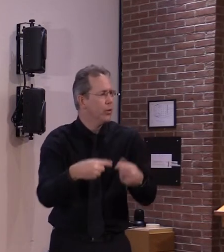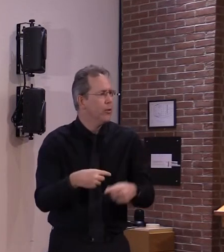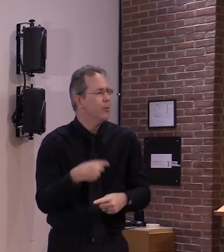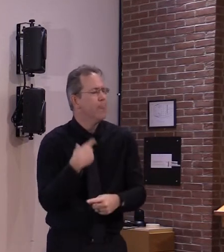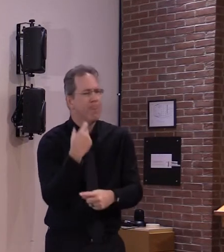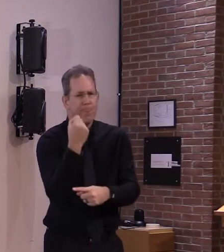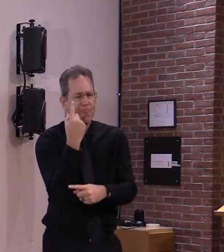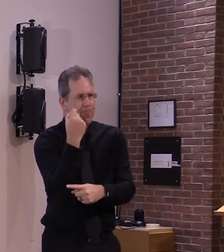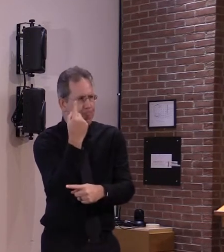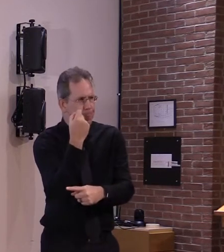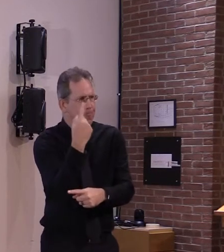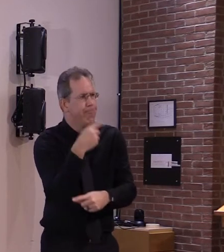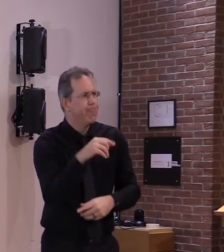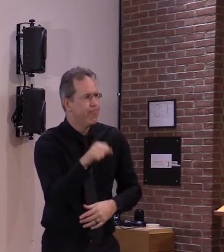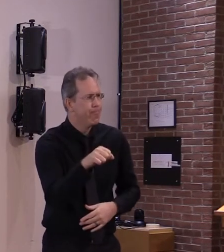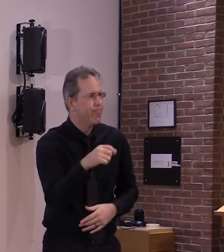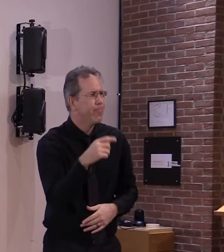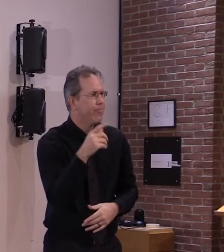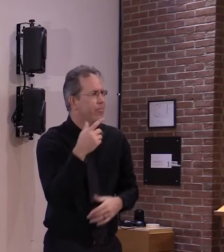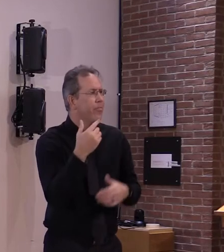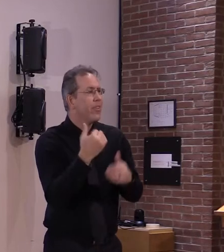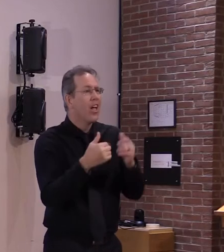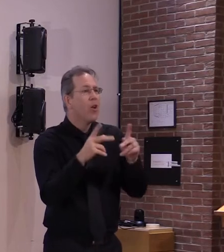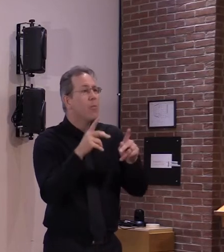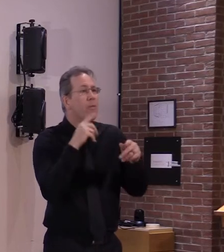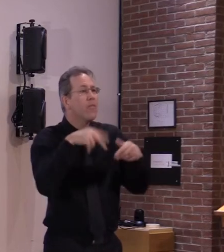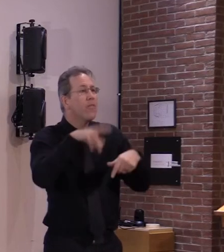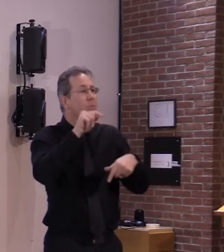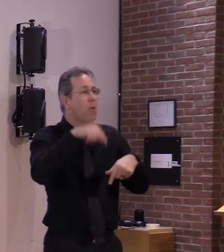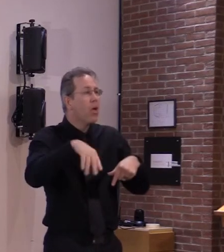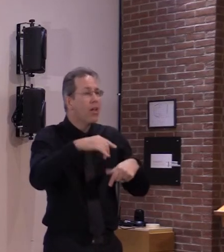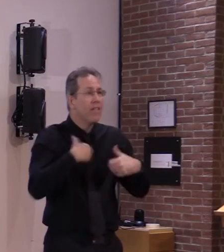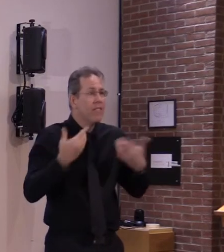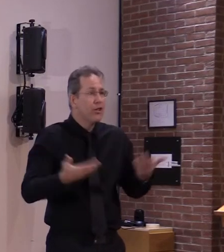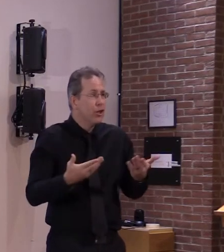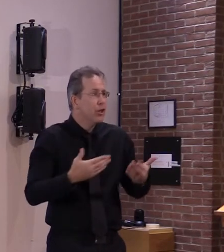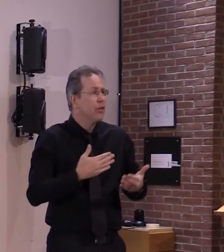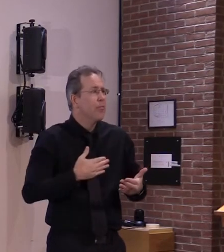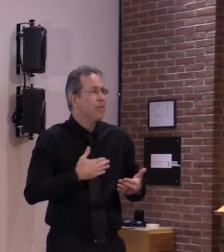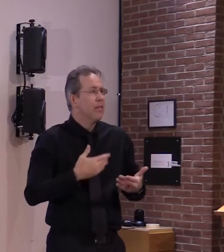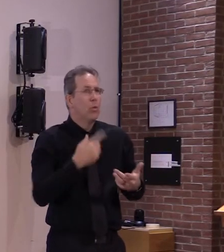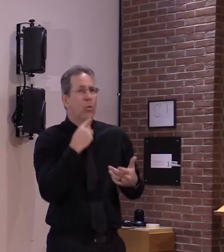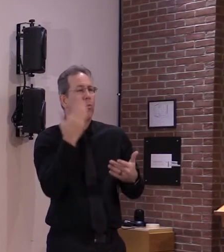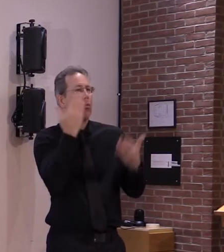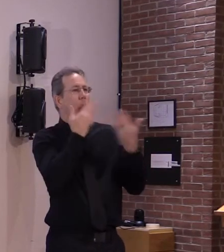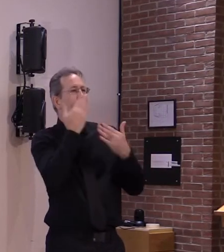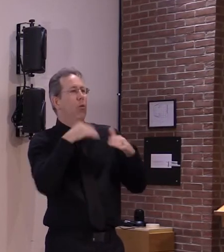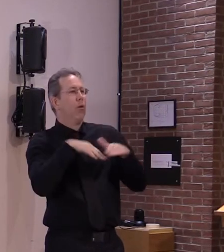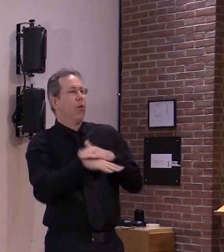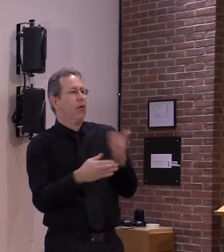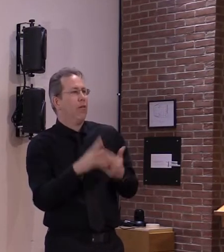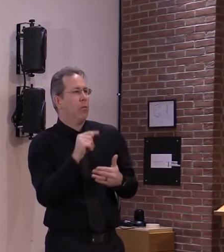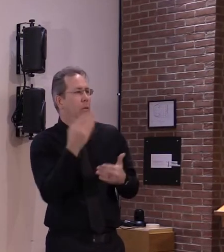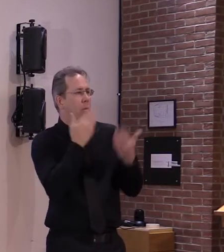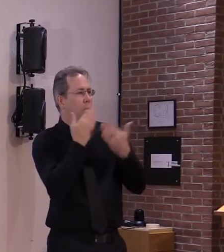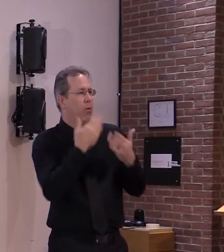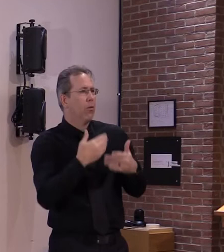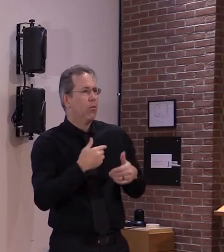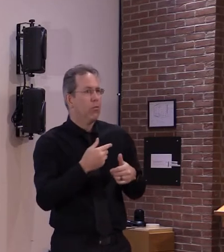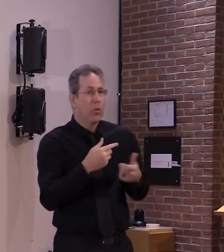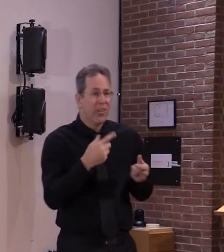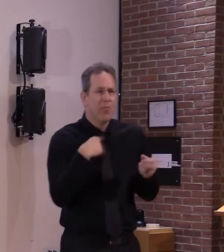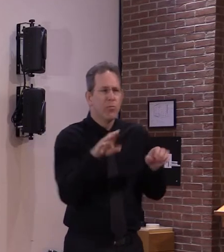reach everyone for all our sakes and let not know being can elaborate yeah that's a great